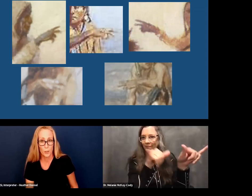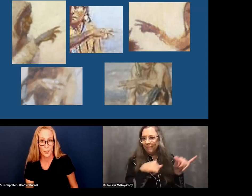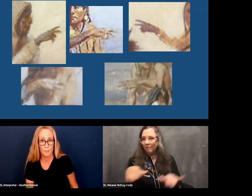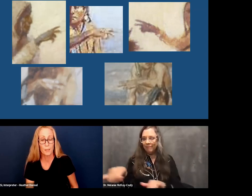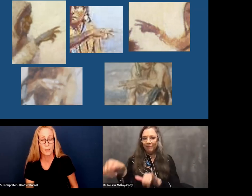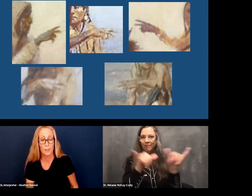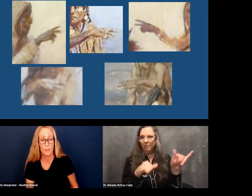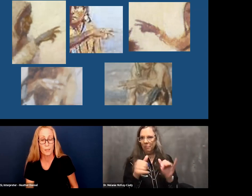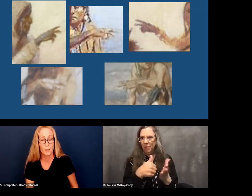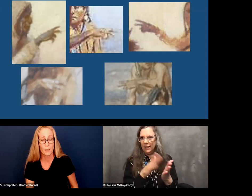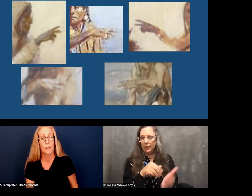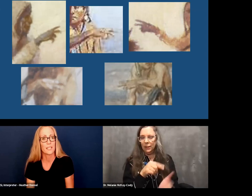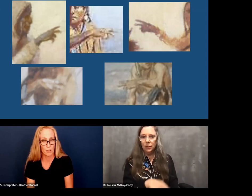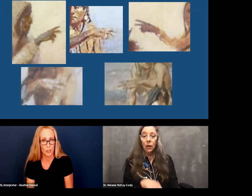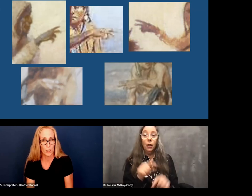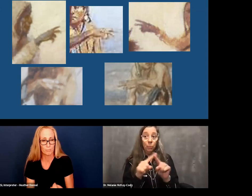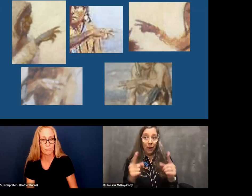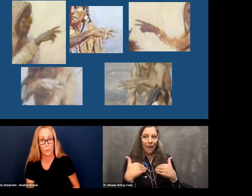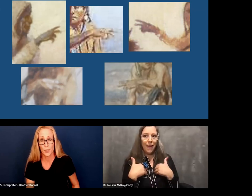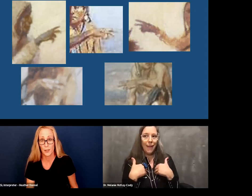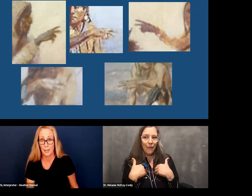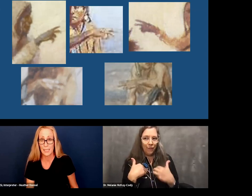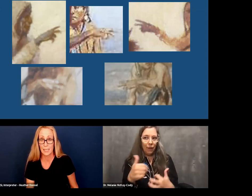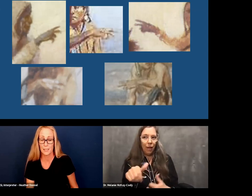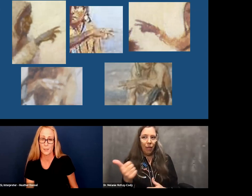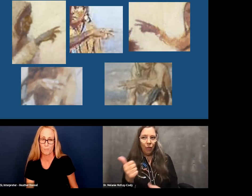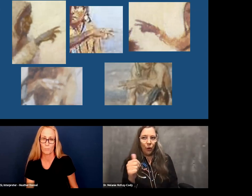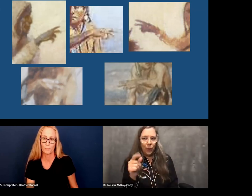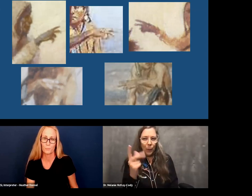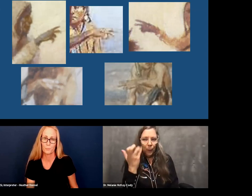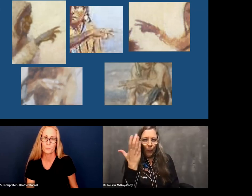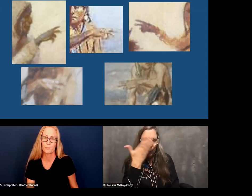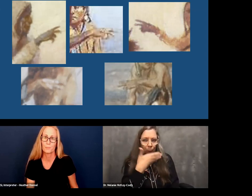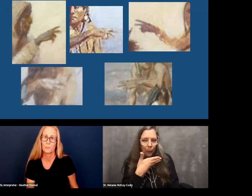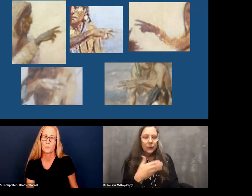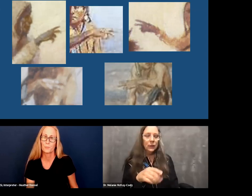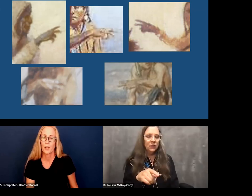connection between them. And that indicates ontology within the paintings.